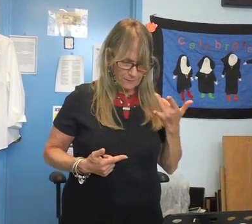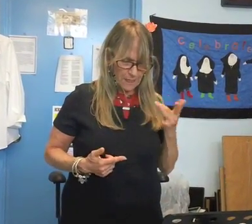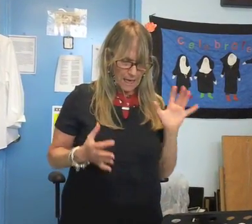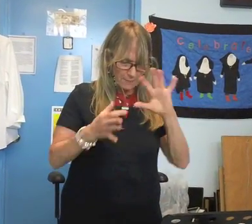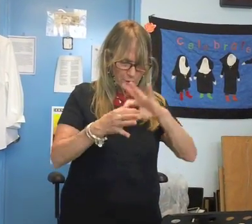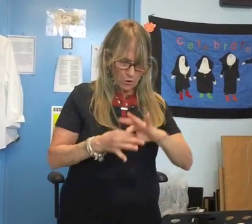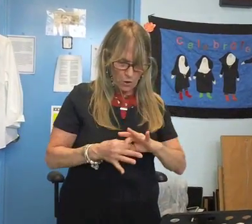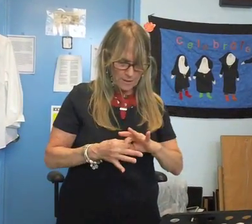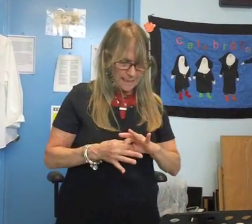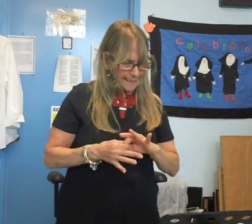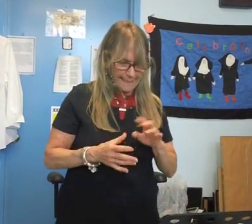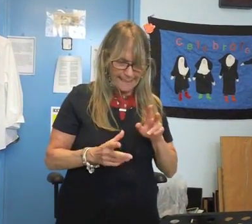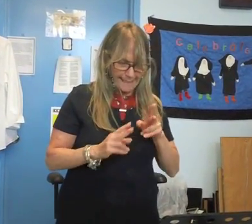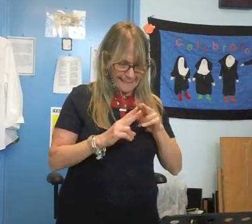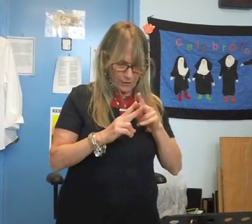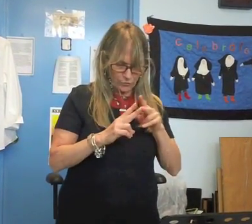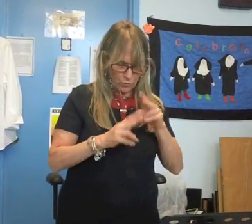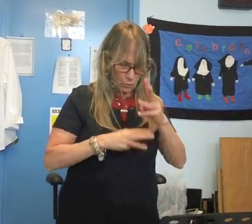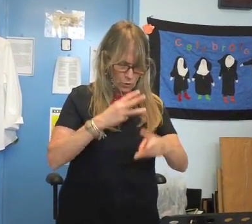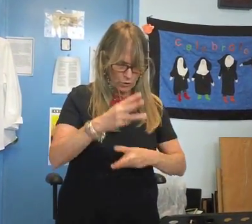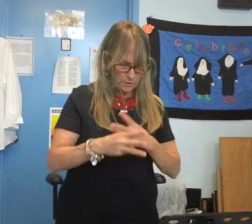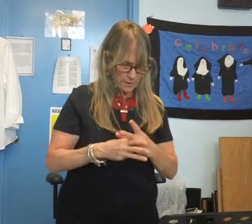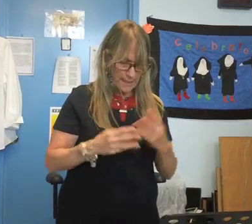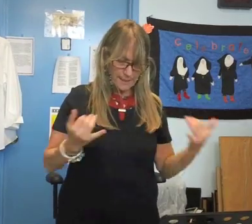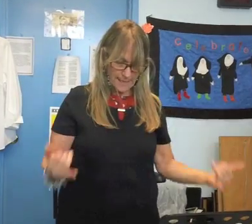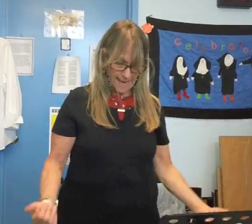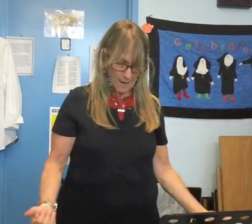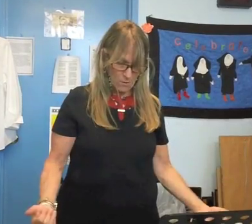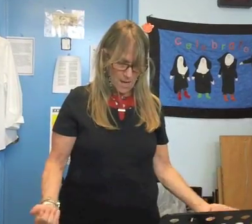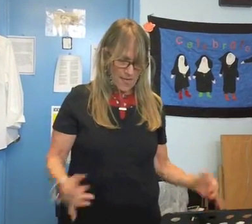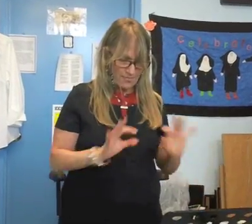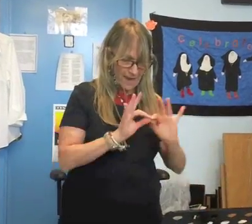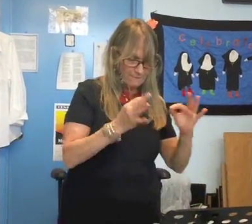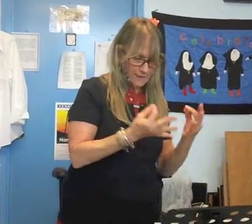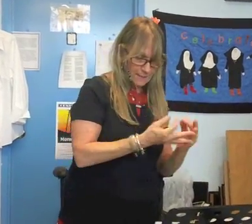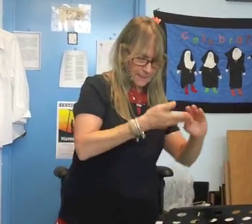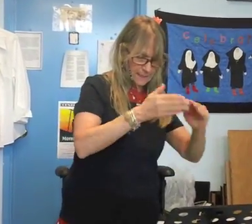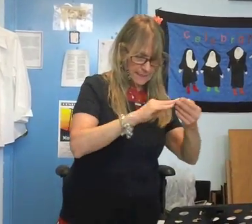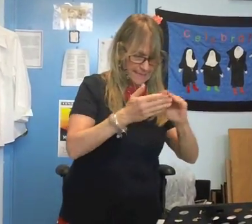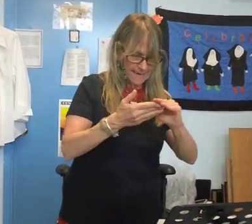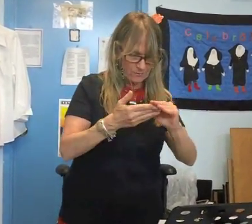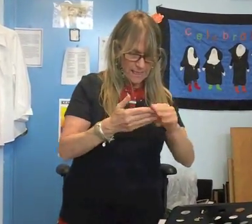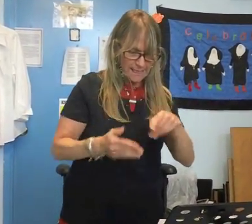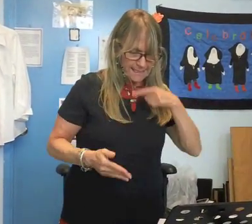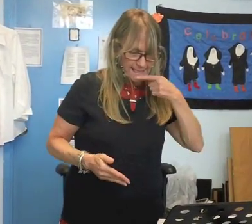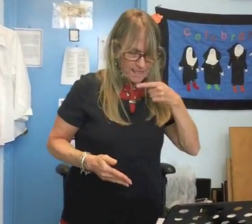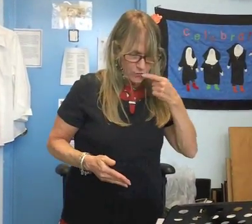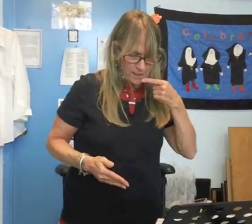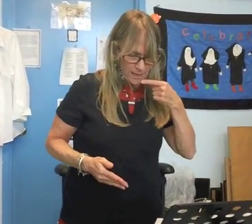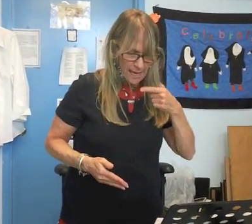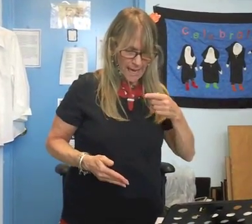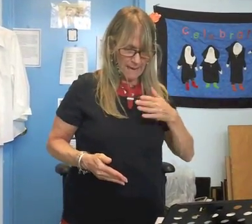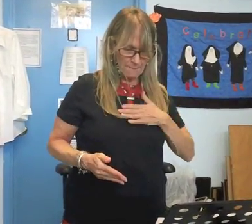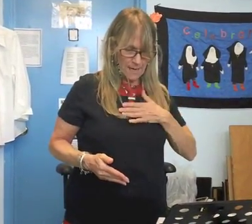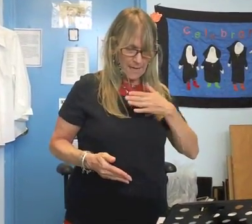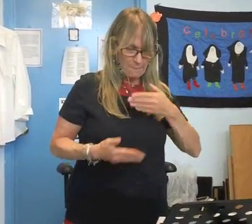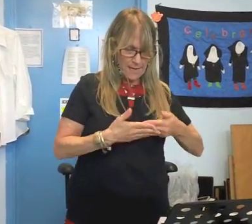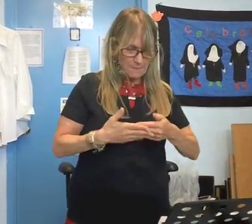I belonged in either world now that family in town is hearing and my baby